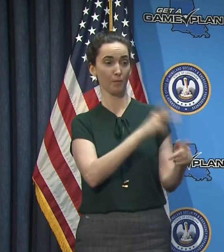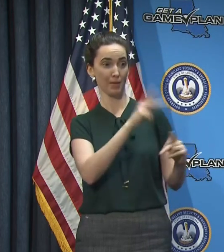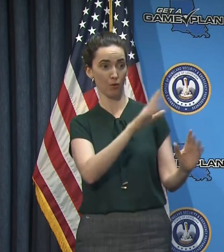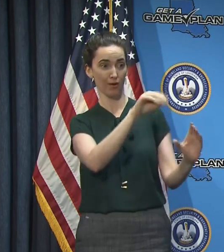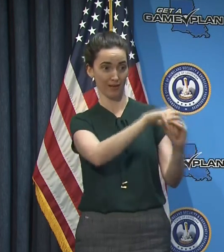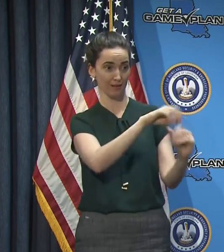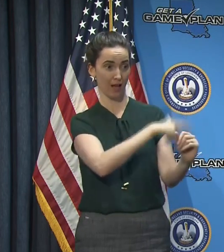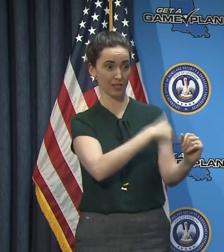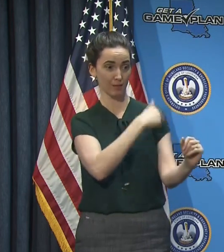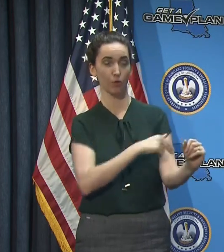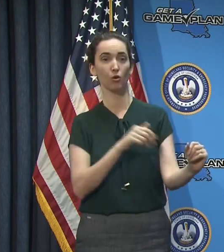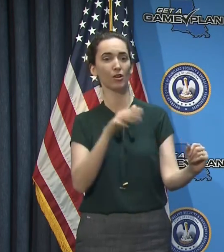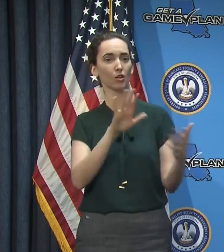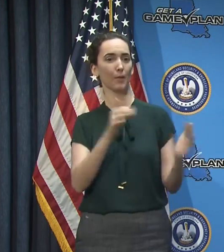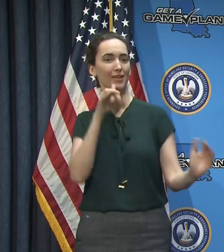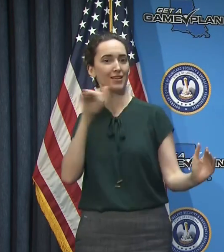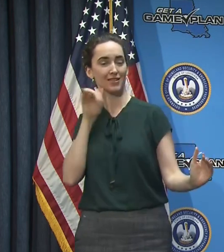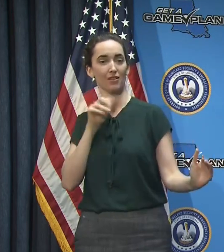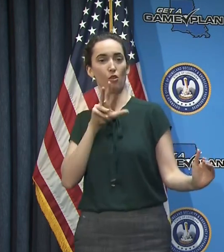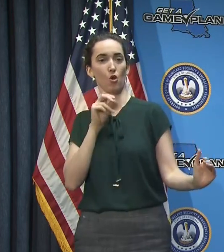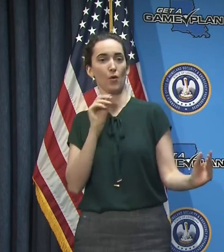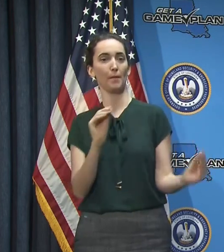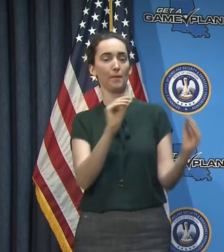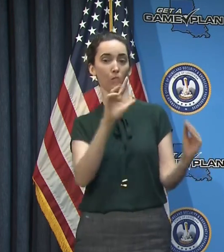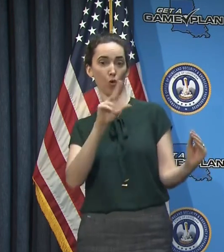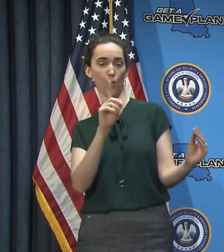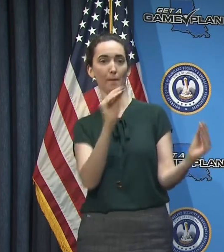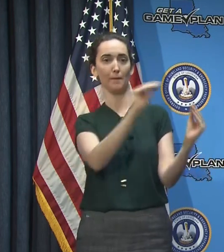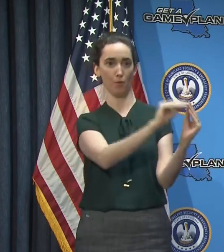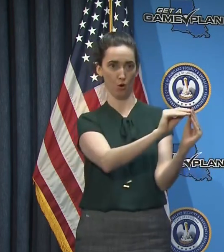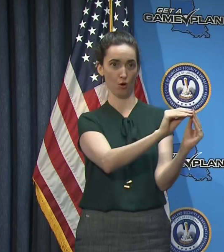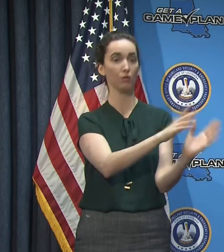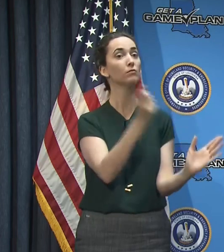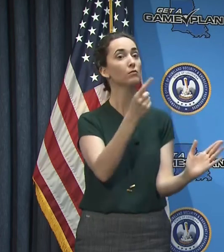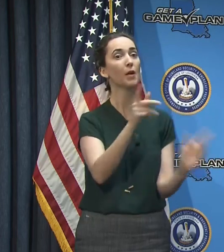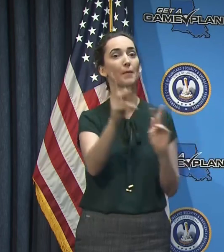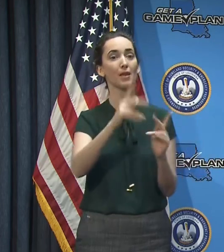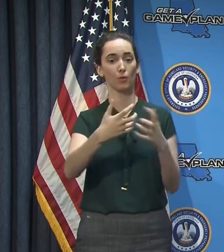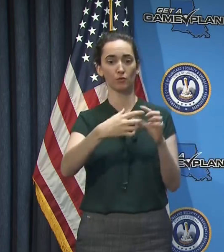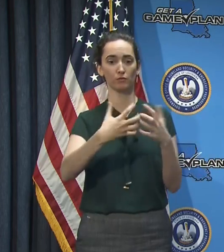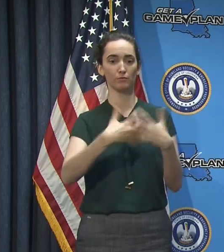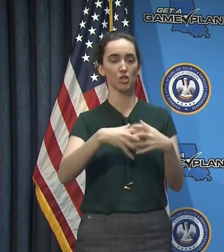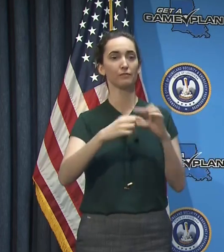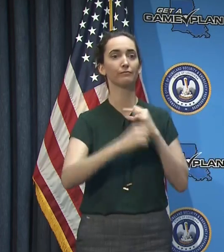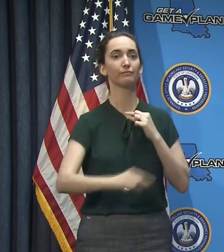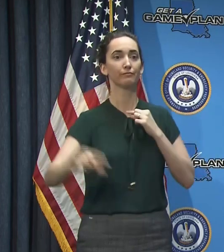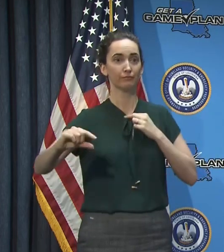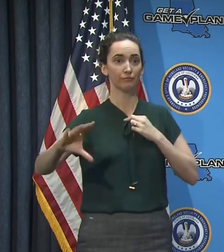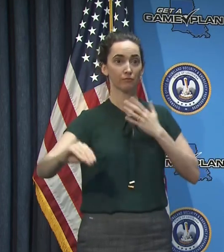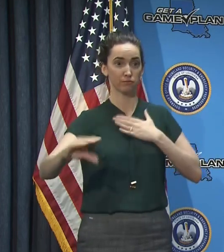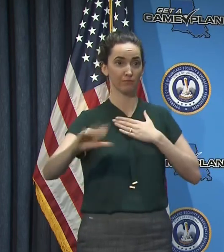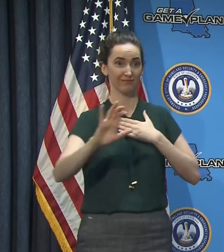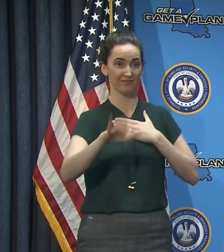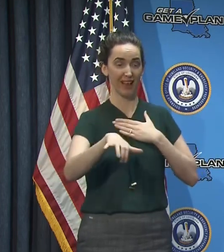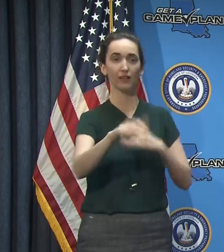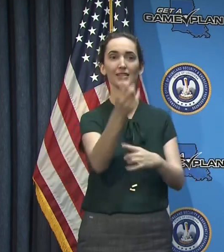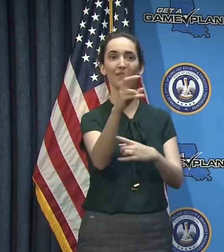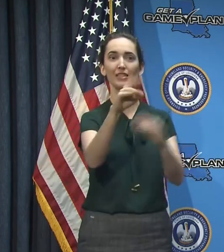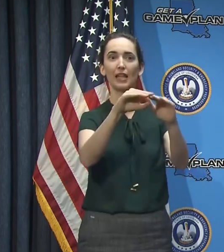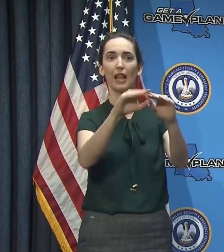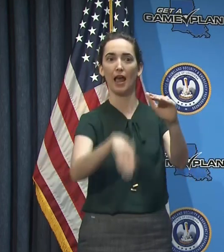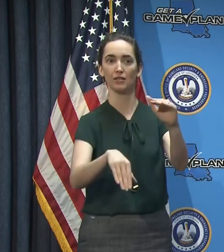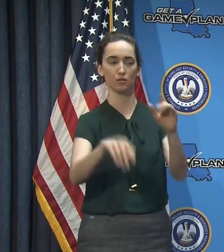31 from yesterday. The number of individuals on ventilators went down by 17. And so that's a